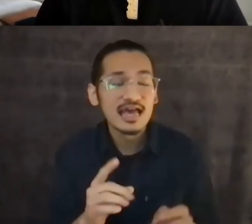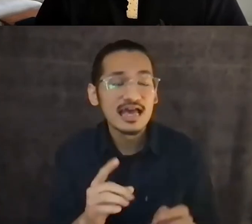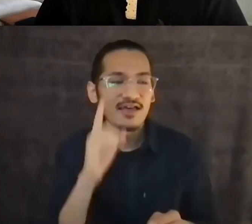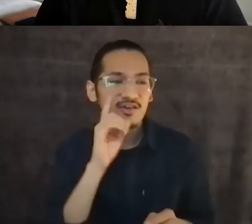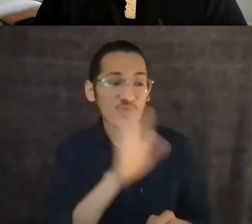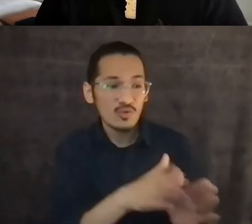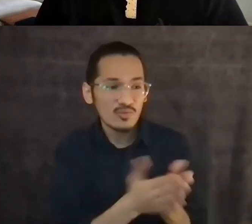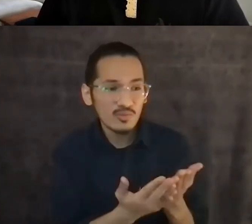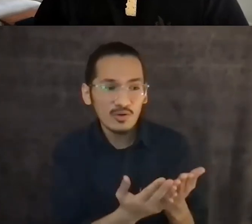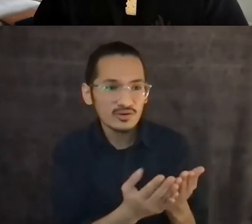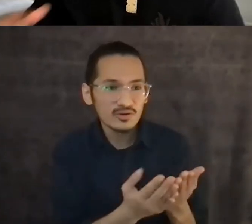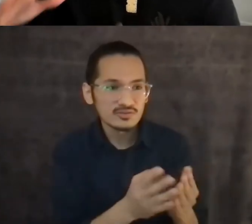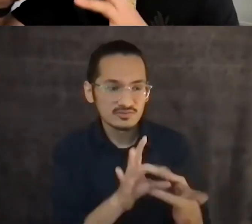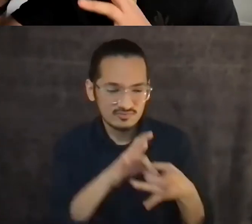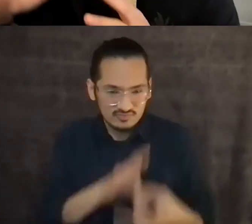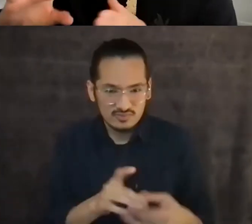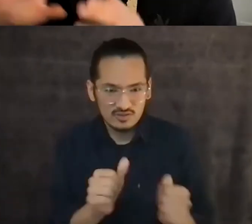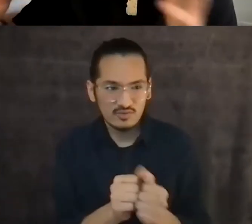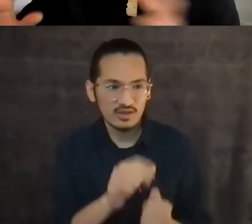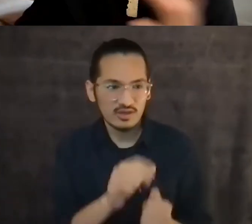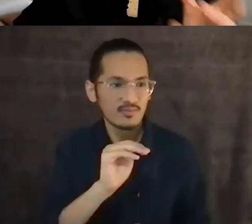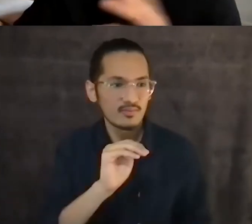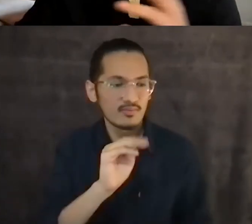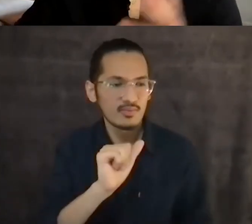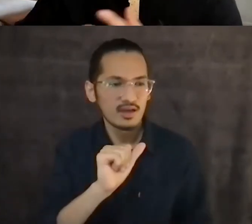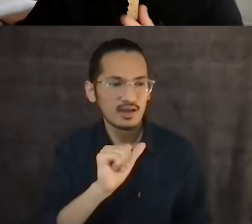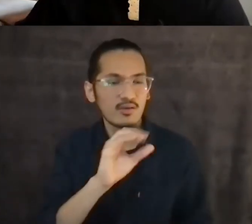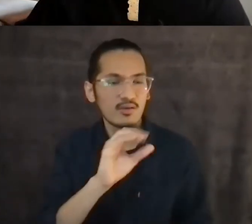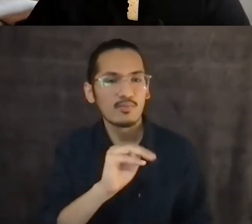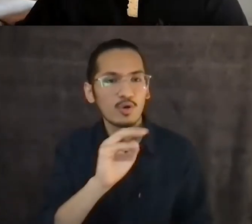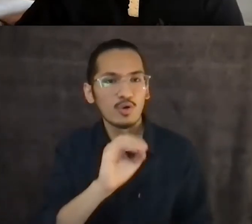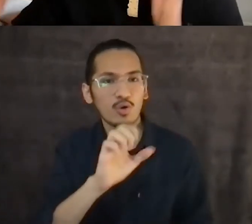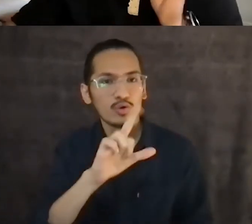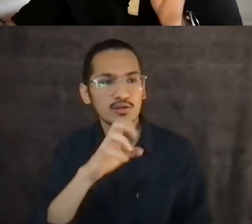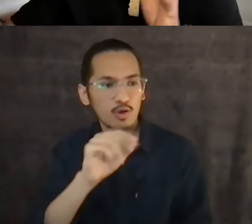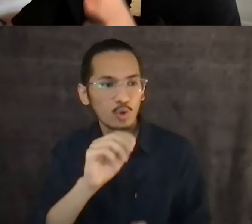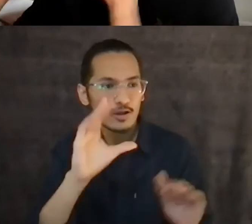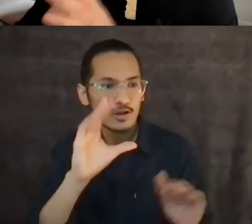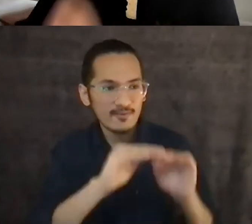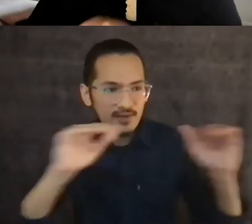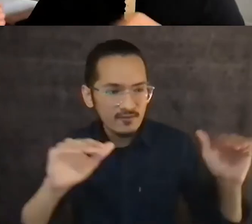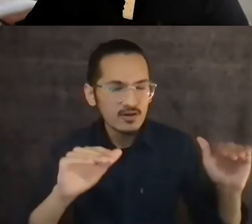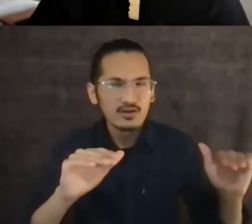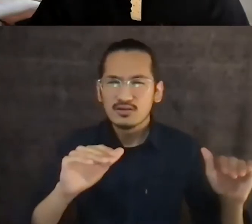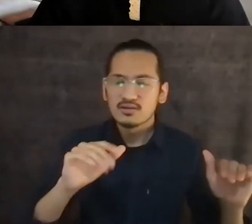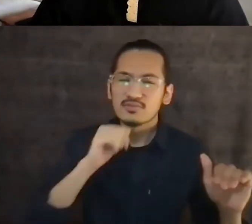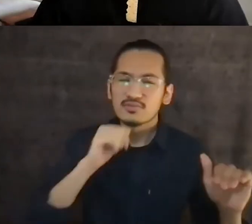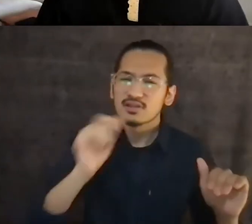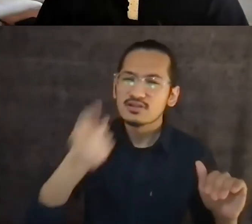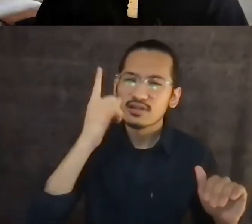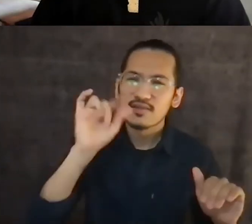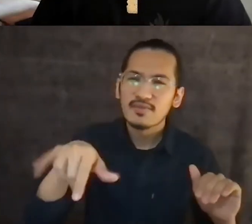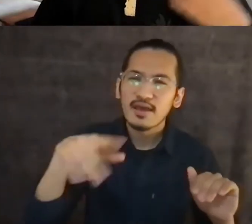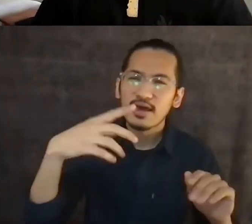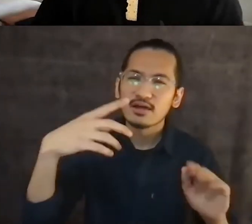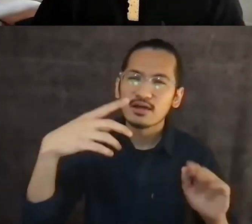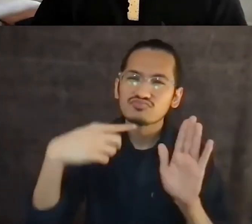level. And in that moment I knew like it wasn't worth it to even try to figure out what that meant. I knew that it wasn't the right place for this book.